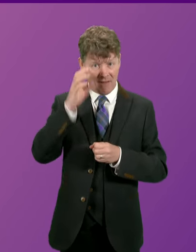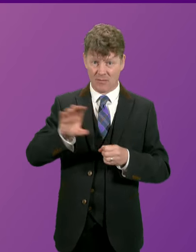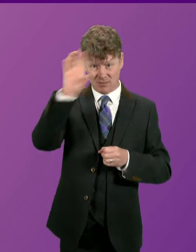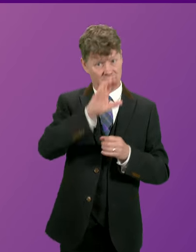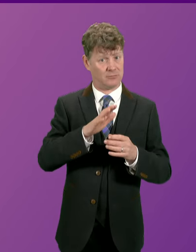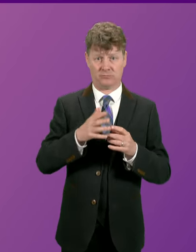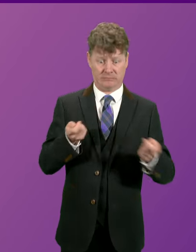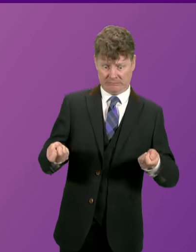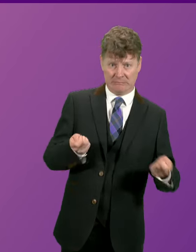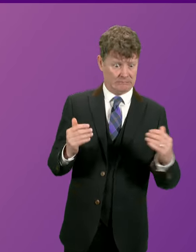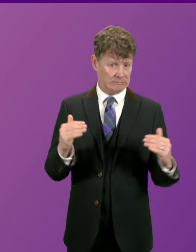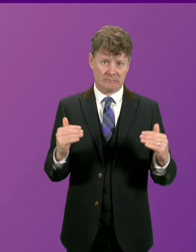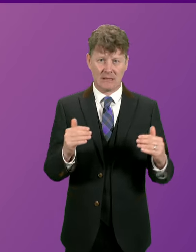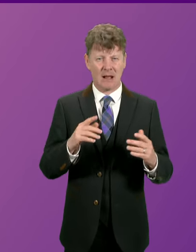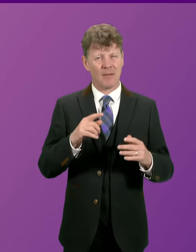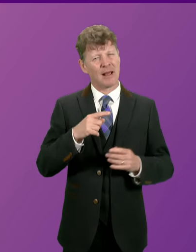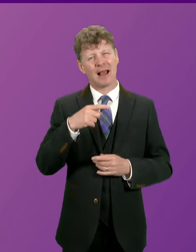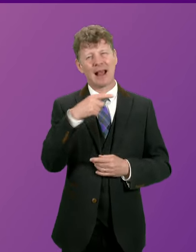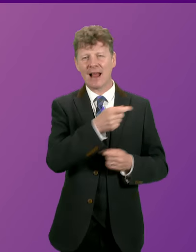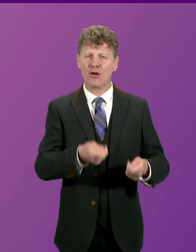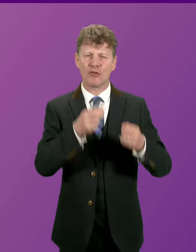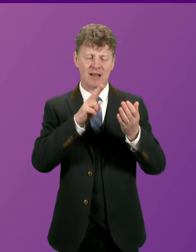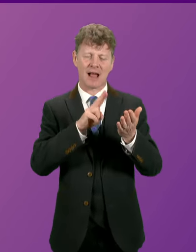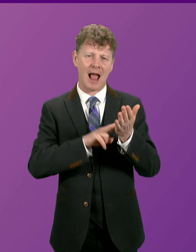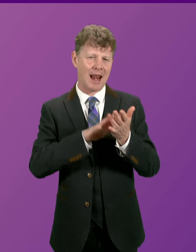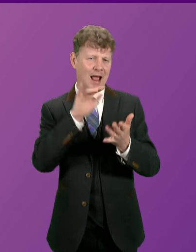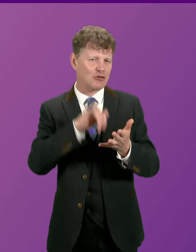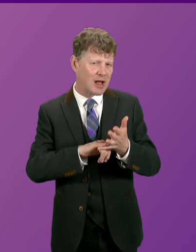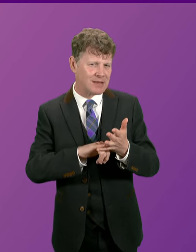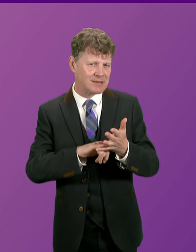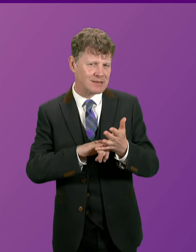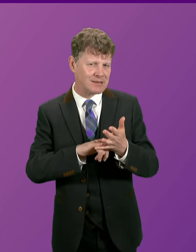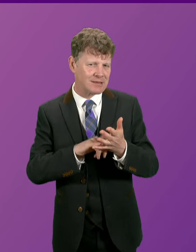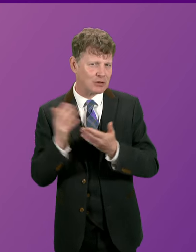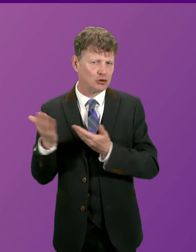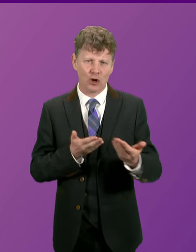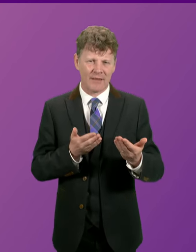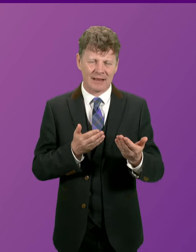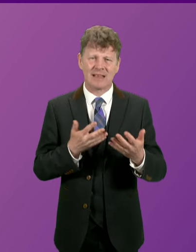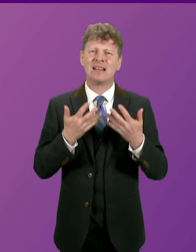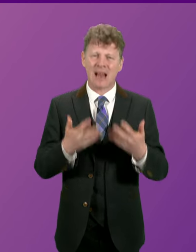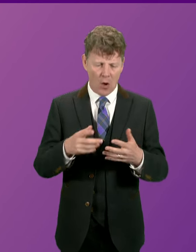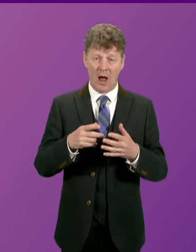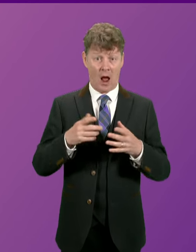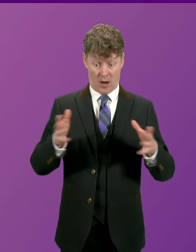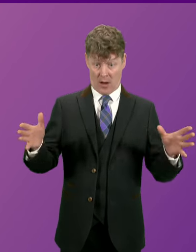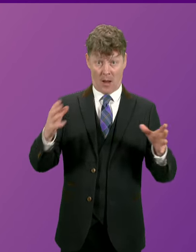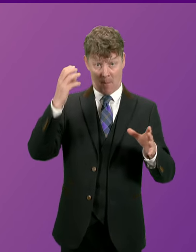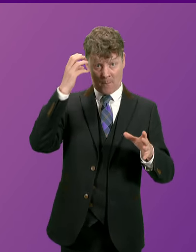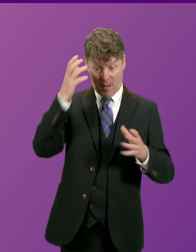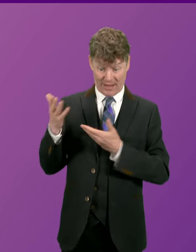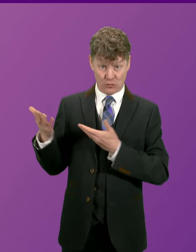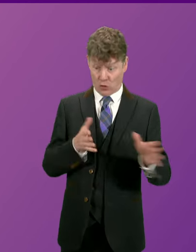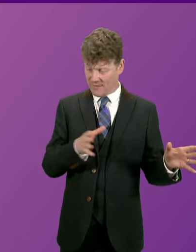But he's raising with me financial pressures on the National Health Service, which has been the best funded part of our public services